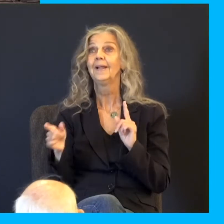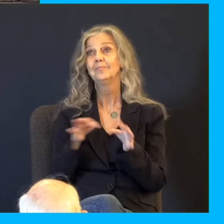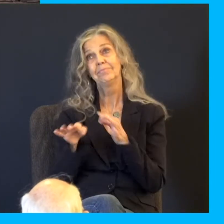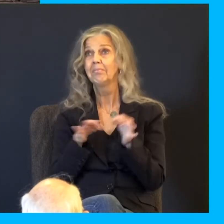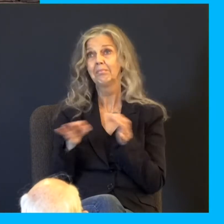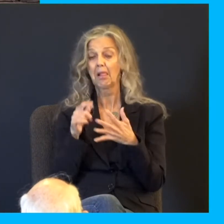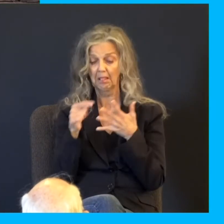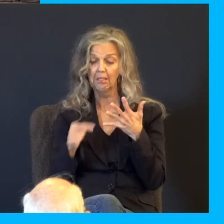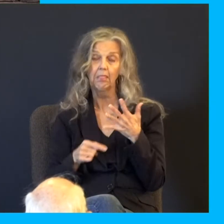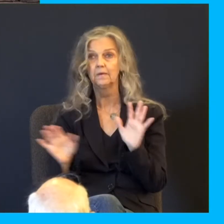but, oh, you've heard that.